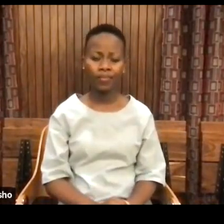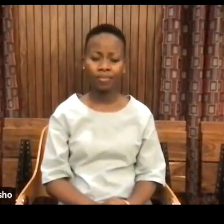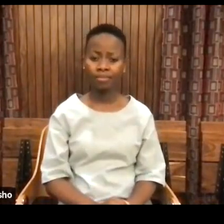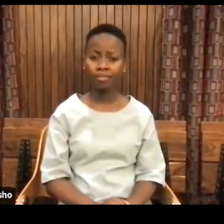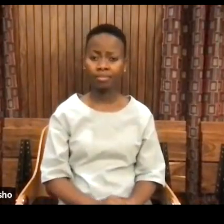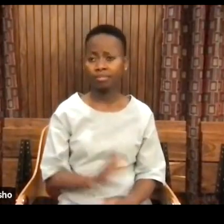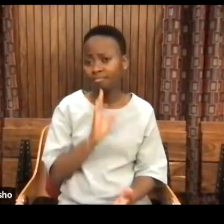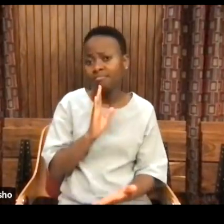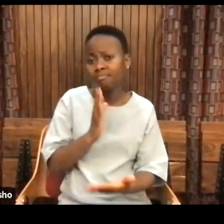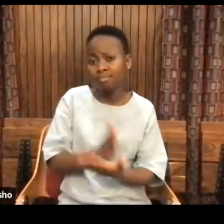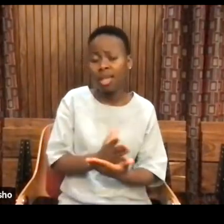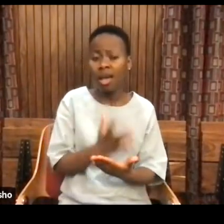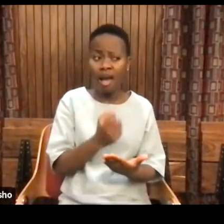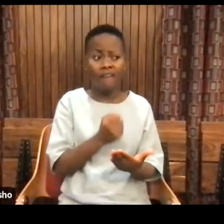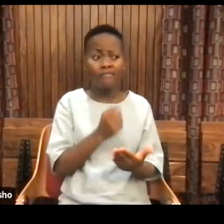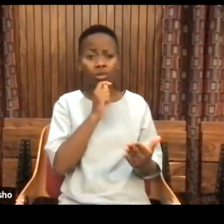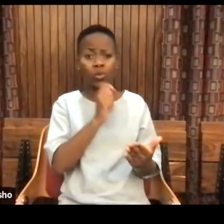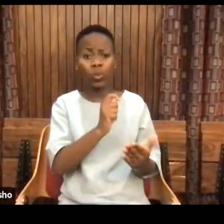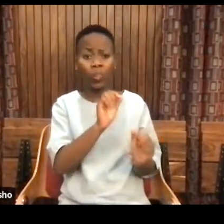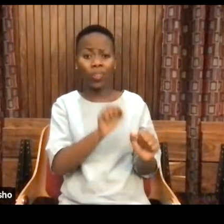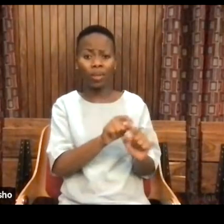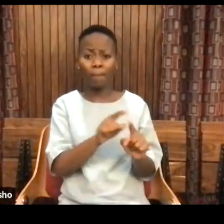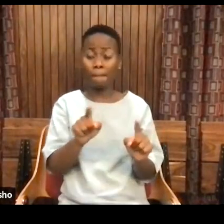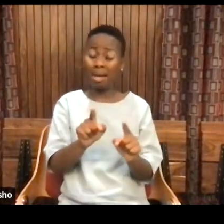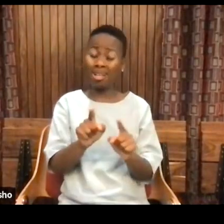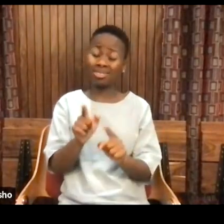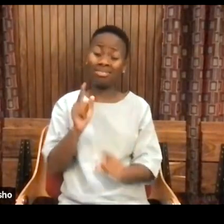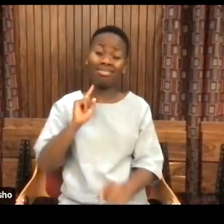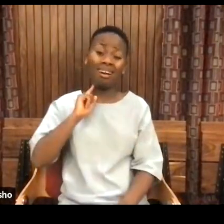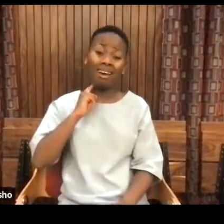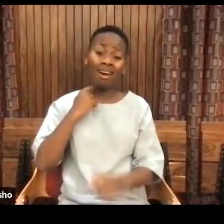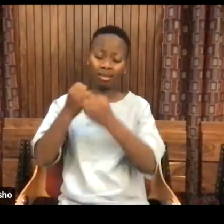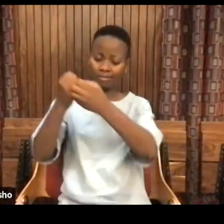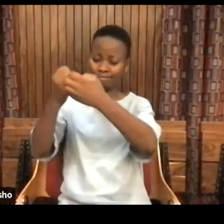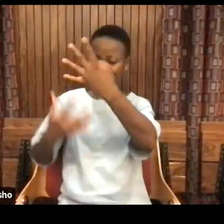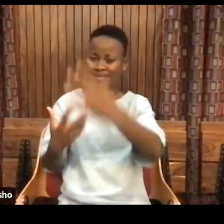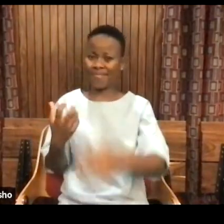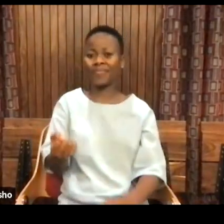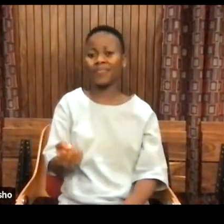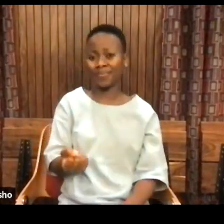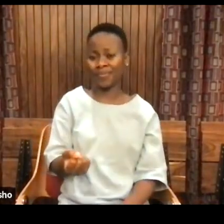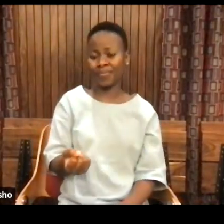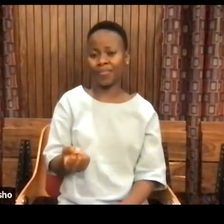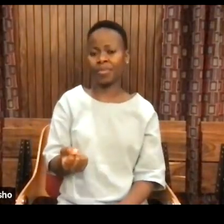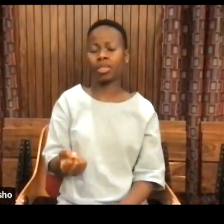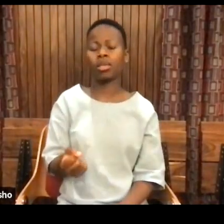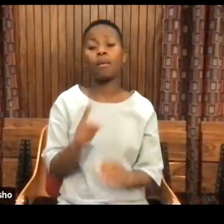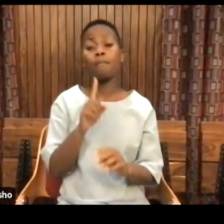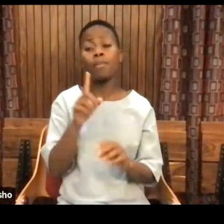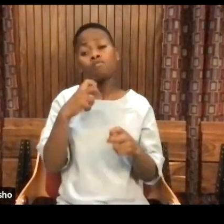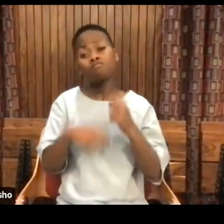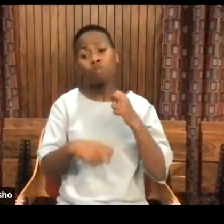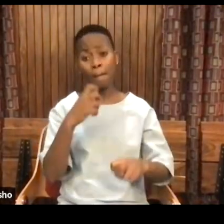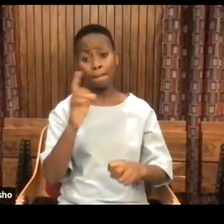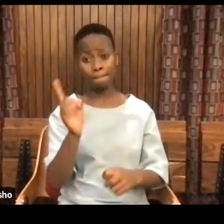I mean, there are truths in philosophy, but there are so many lies. And the difficulty is,